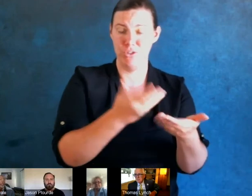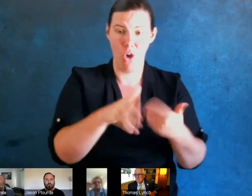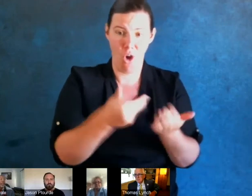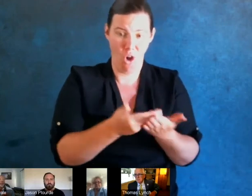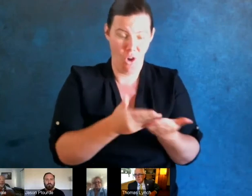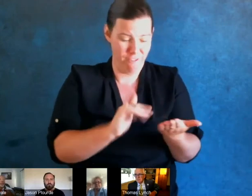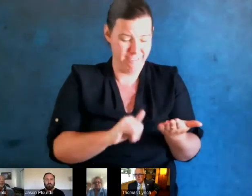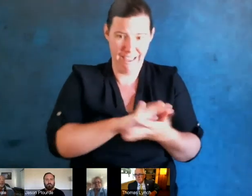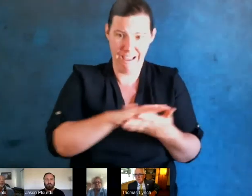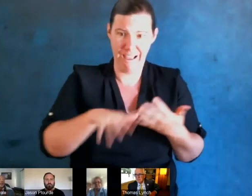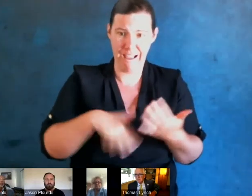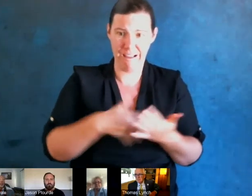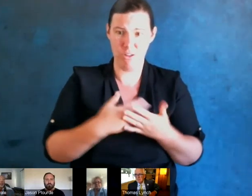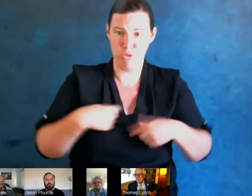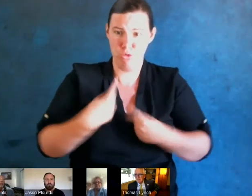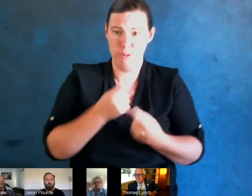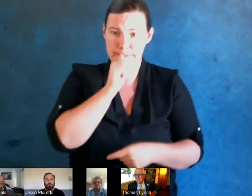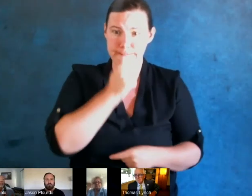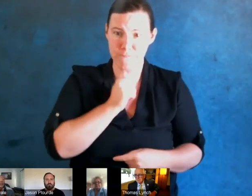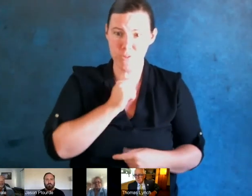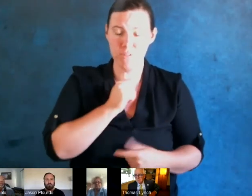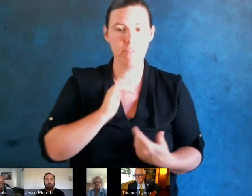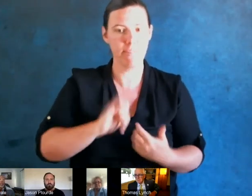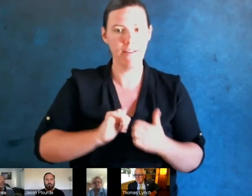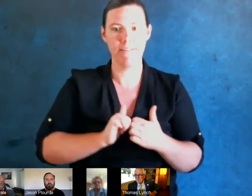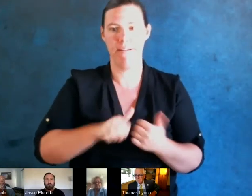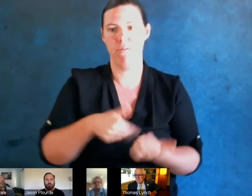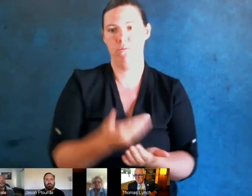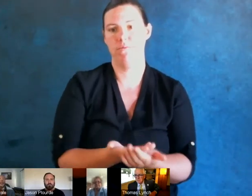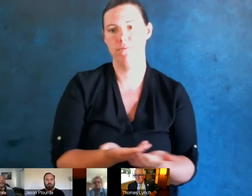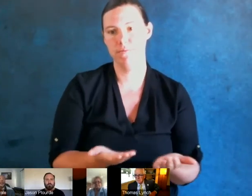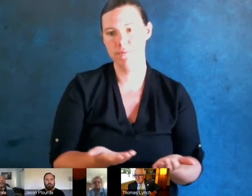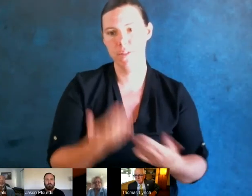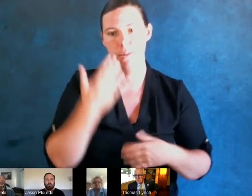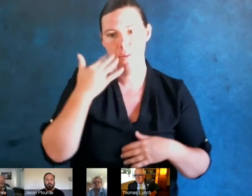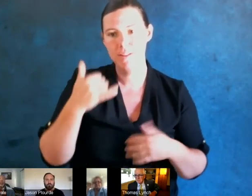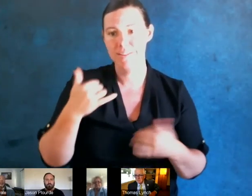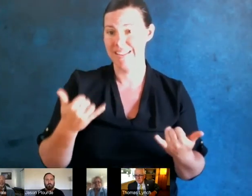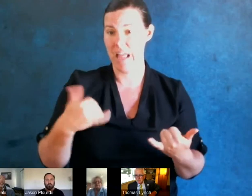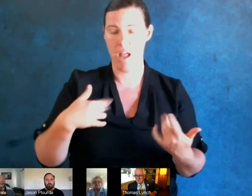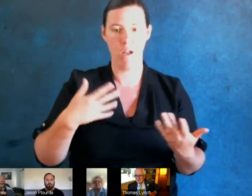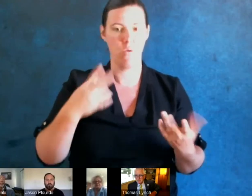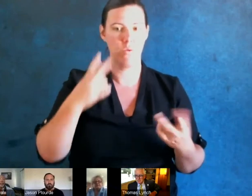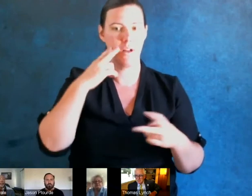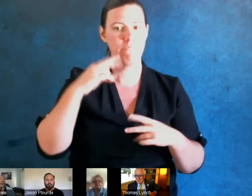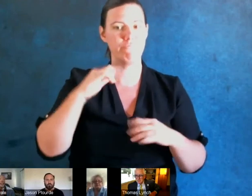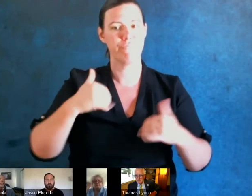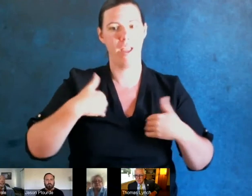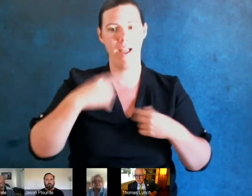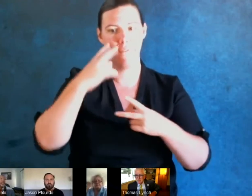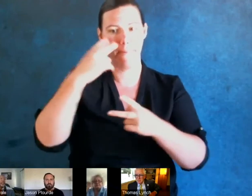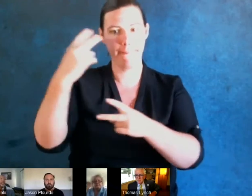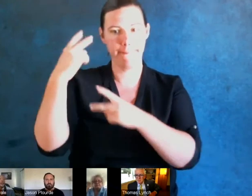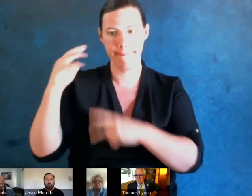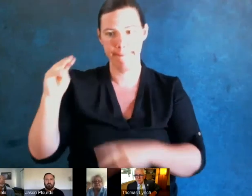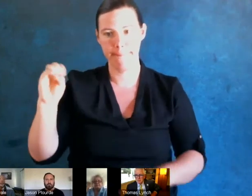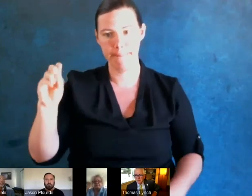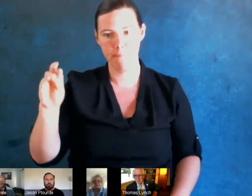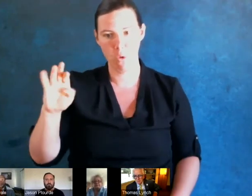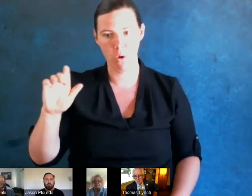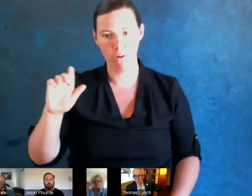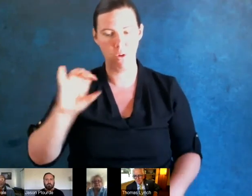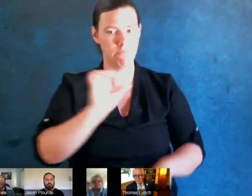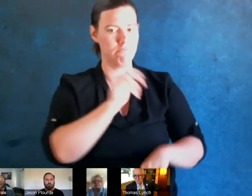times has really brought us to this place where we're able to say, hey, there's this memorial on Capitol Hill. It is there